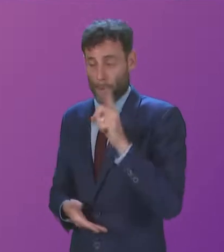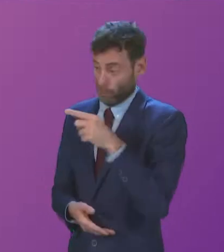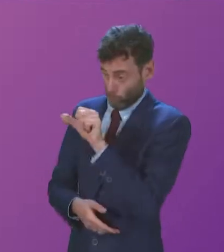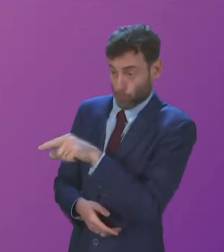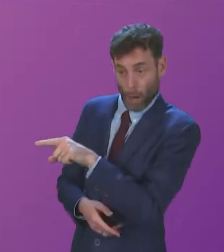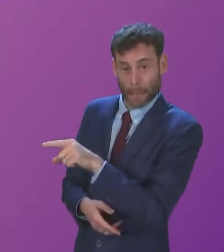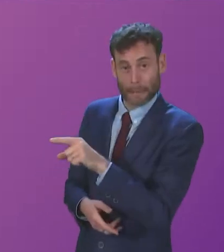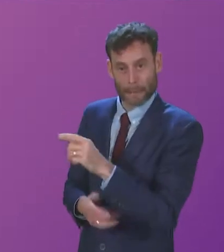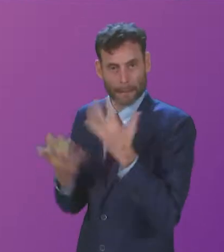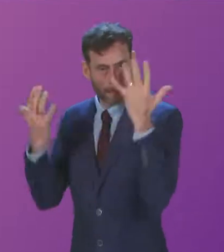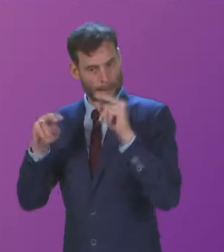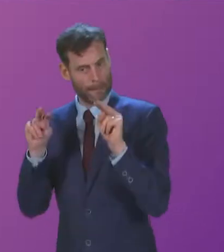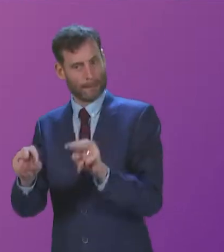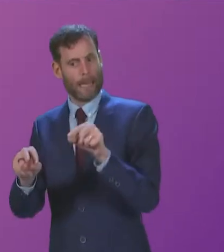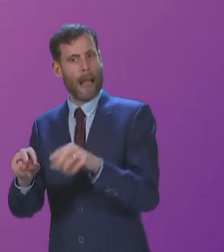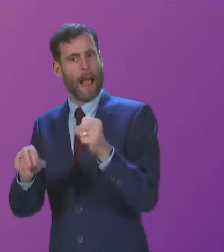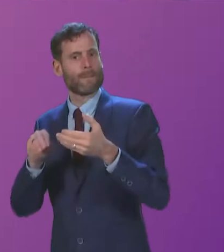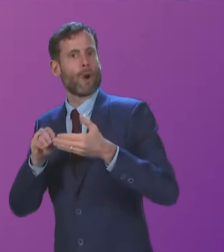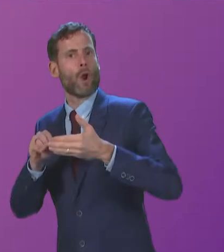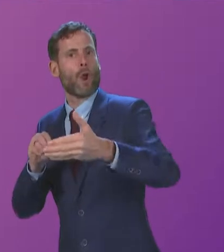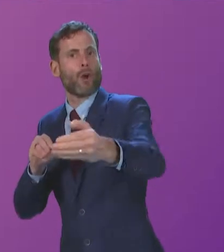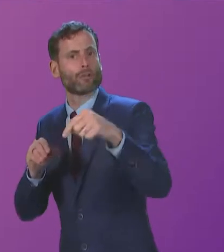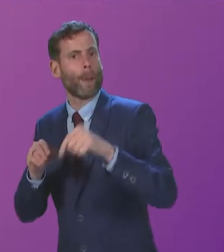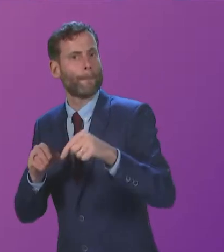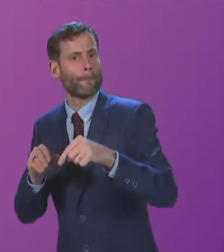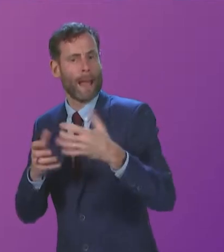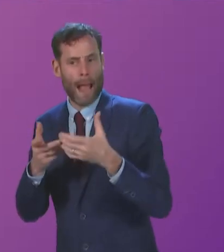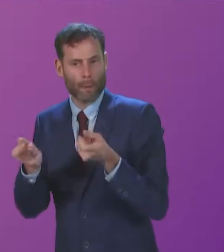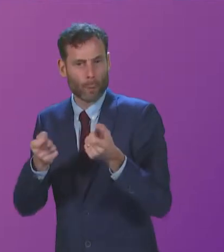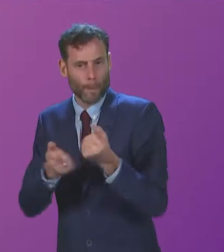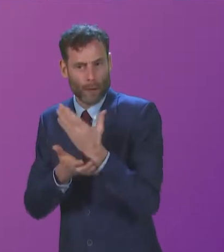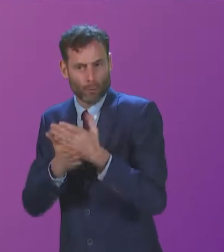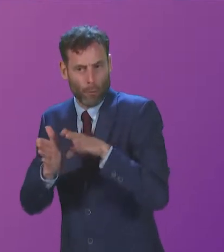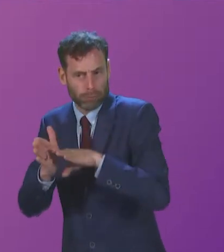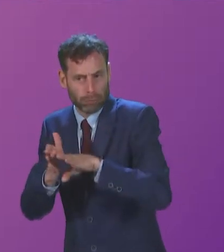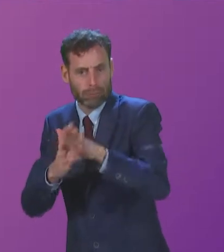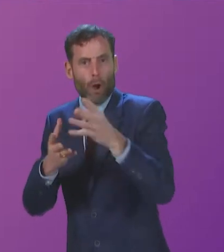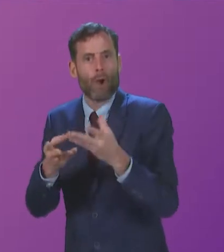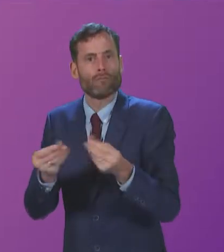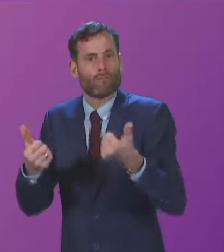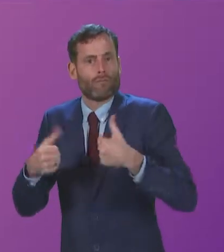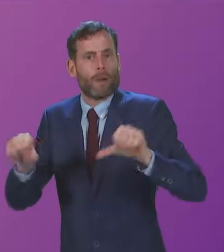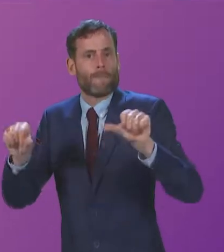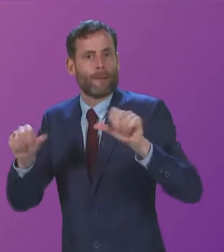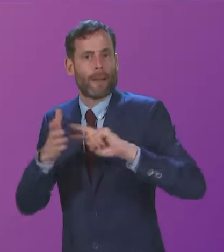mention the fact that there are also long-term pressures in terms of recovery, and that's why we have a recovery plan backed by £1 billion of investment. Julian McKay.